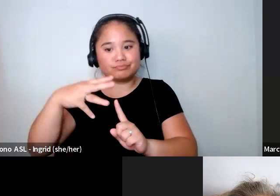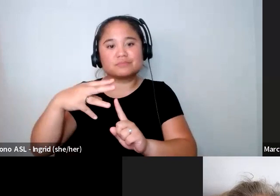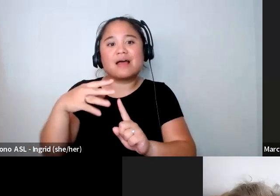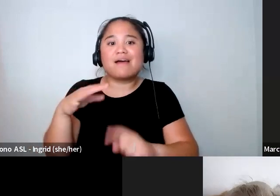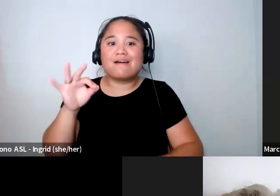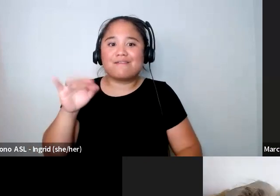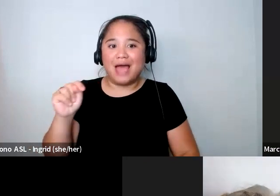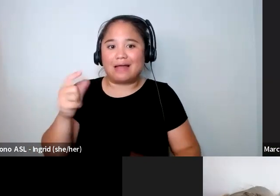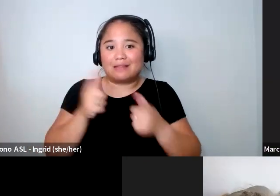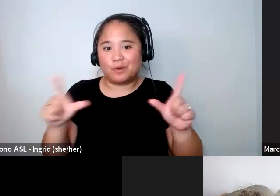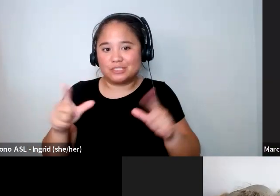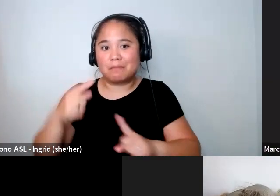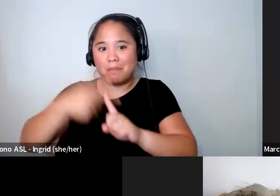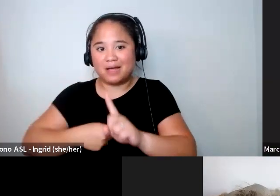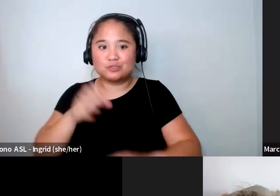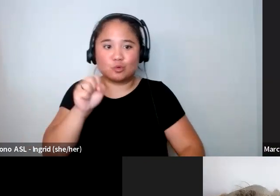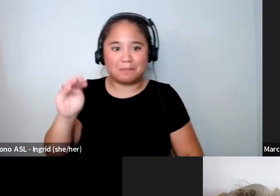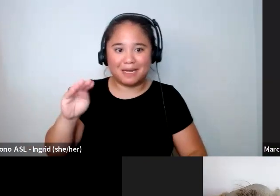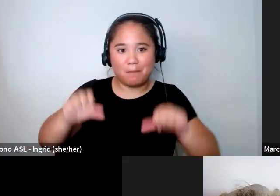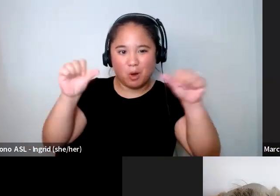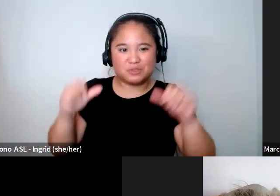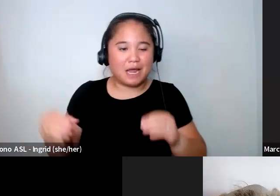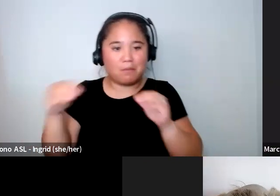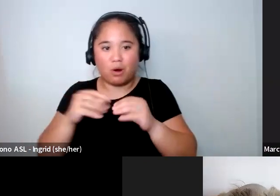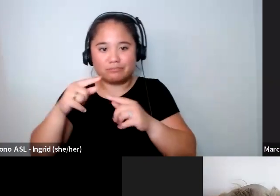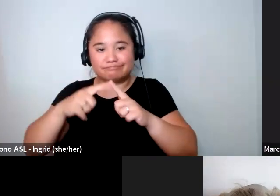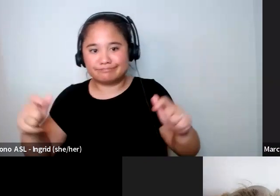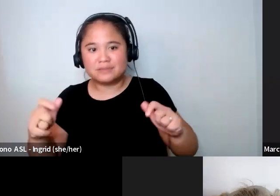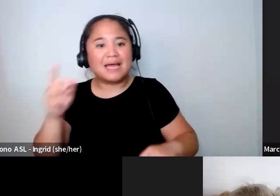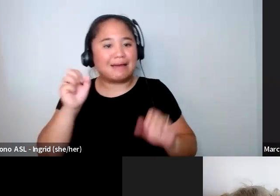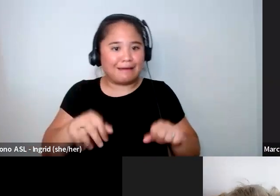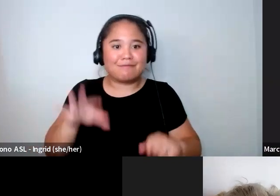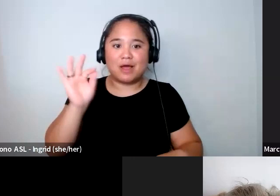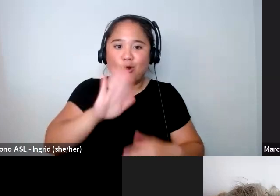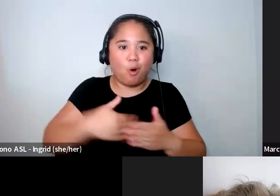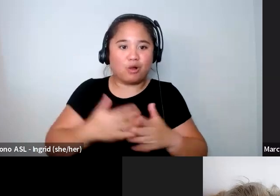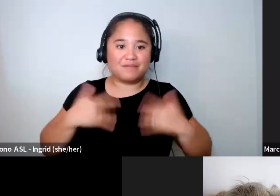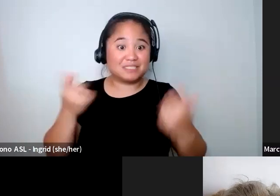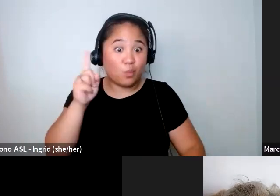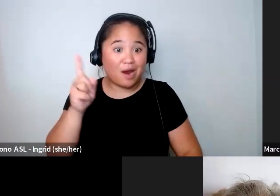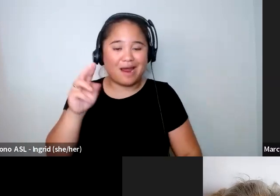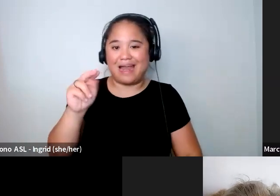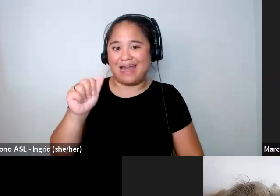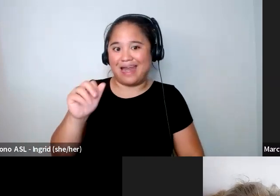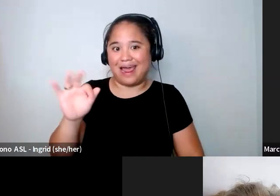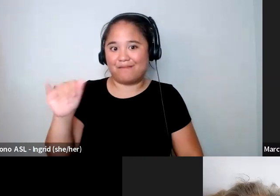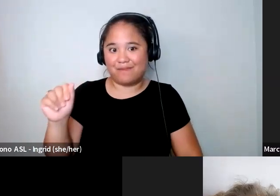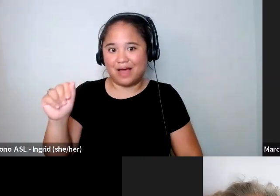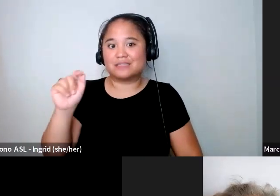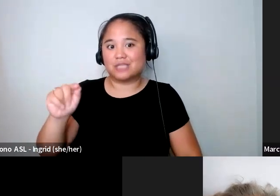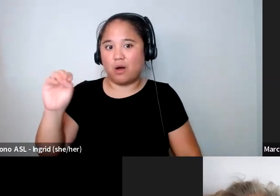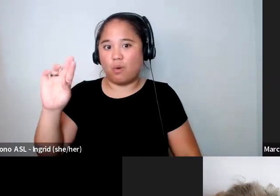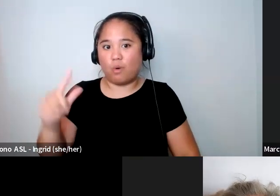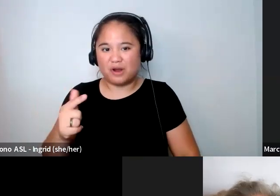social media posts and more you can find all of our events on our website at NAFA.org you can also see how others